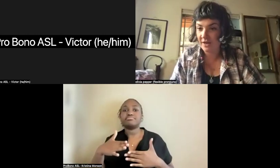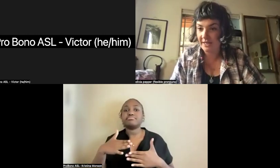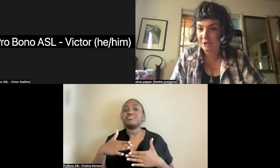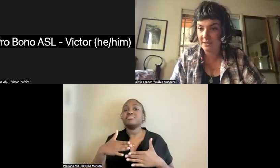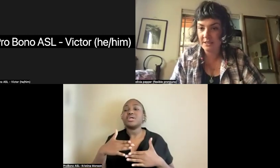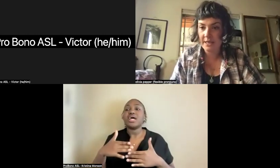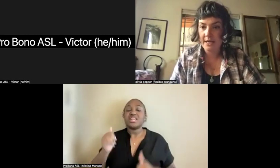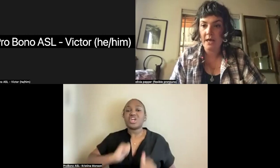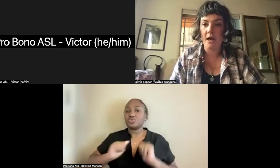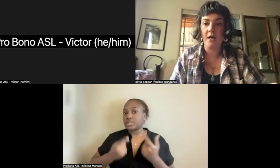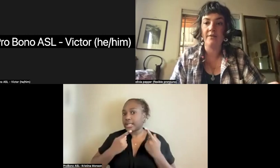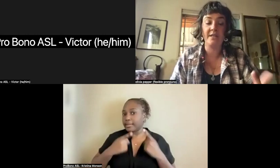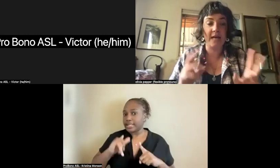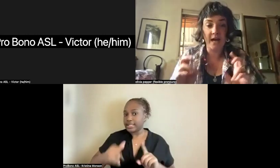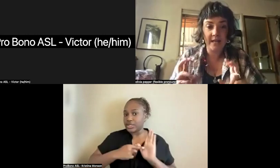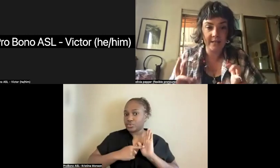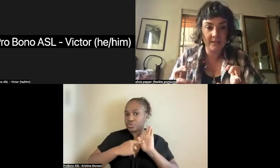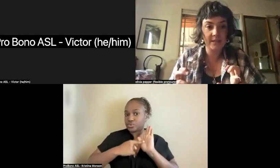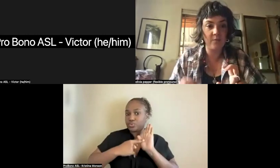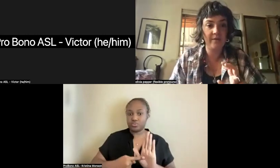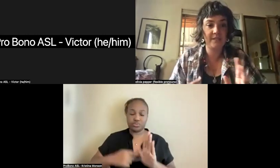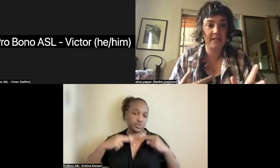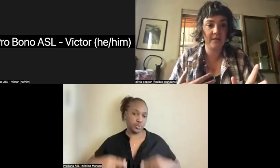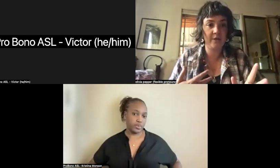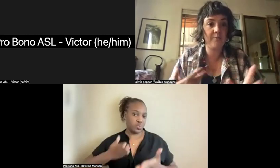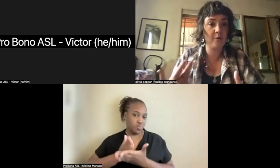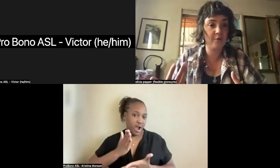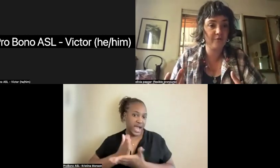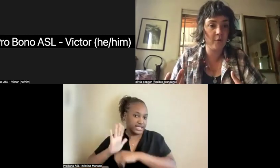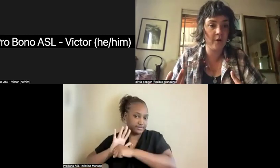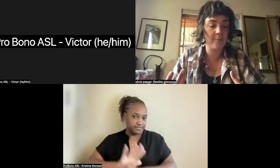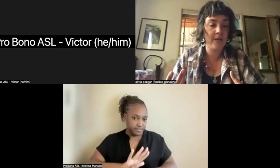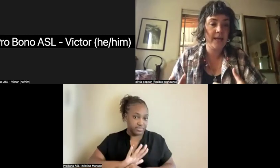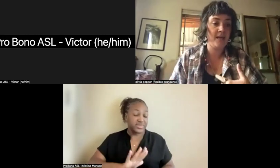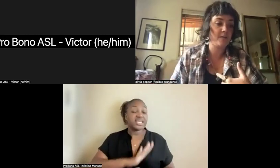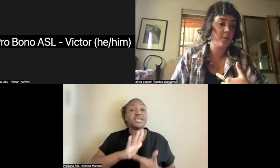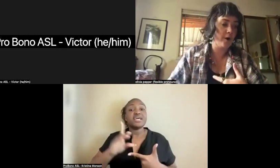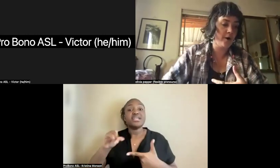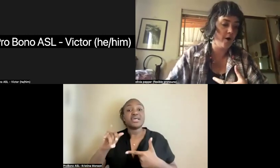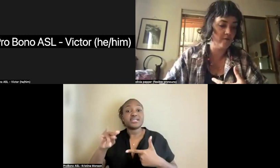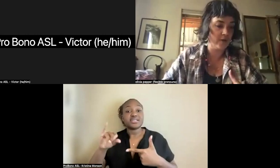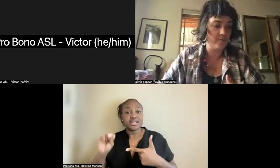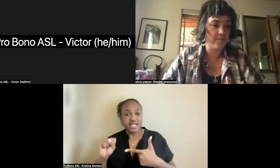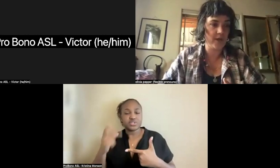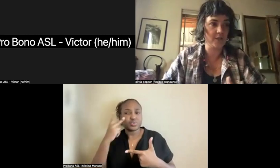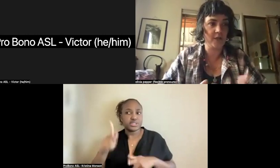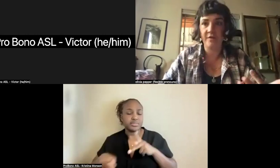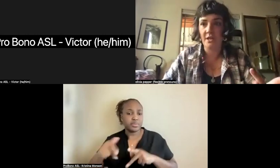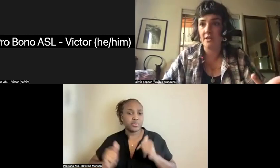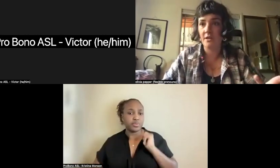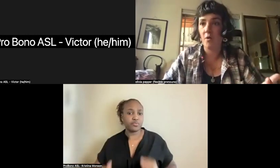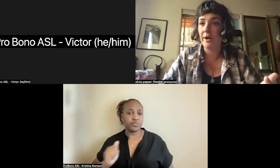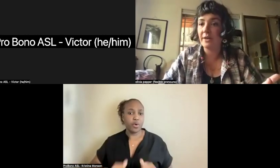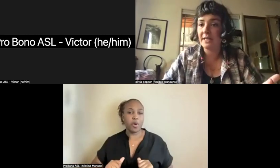violations. The die-ins that we've seen people perform as part of HIV